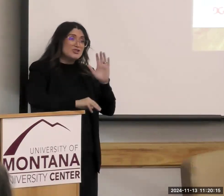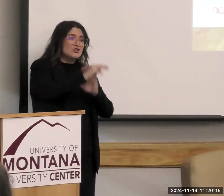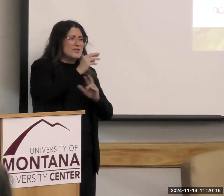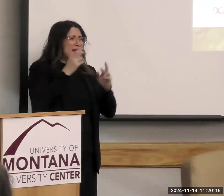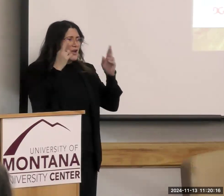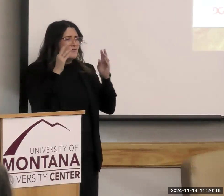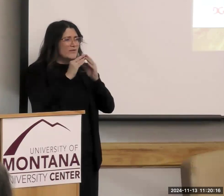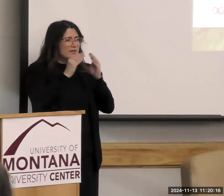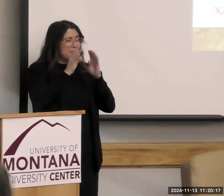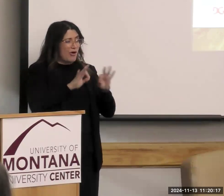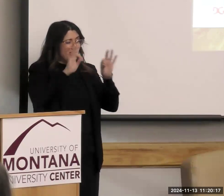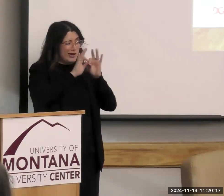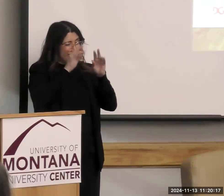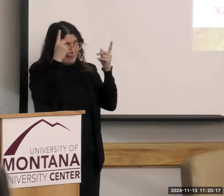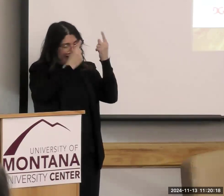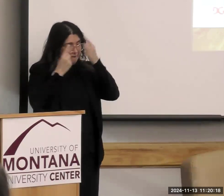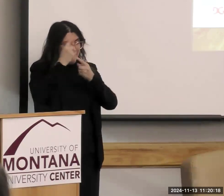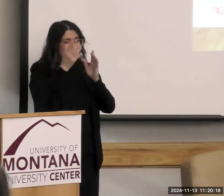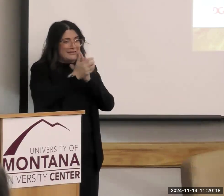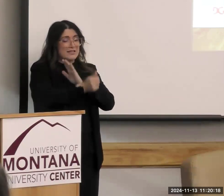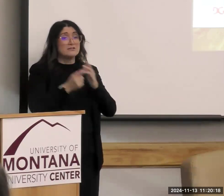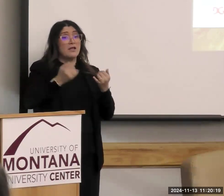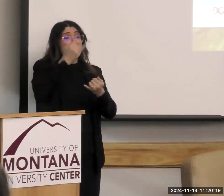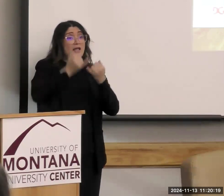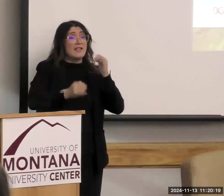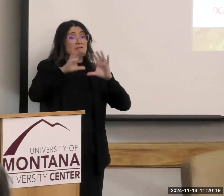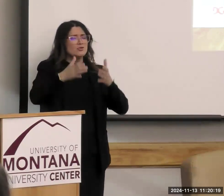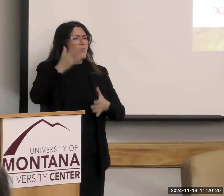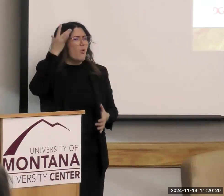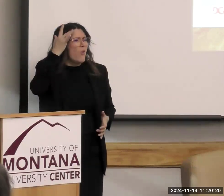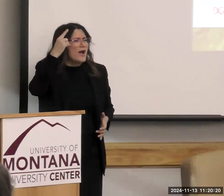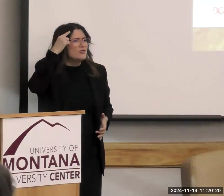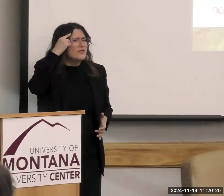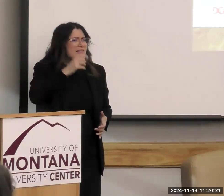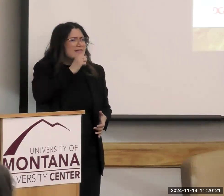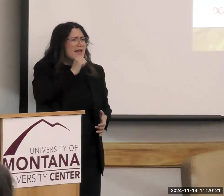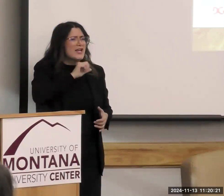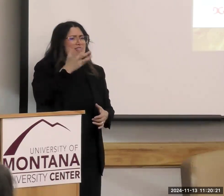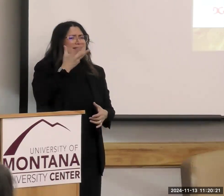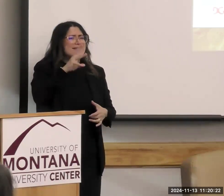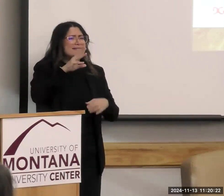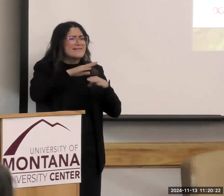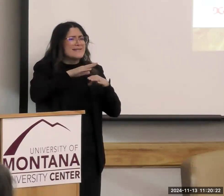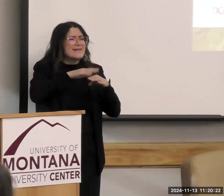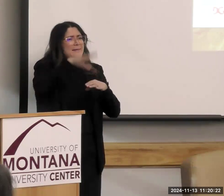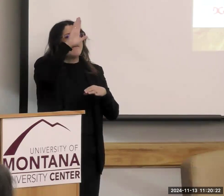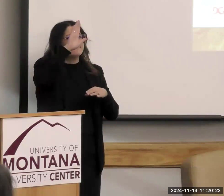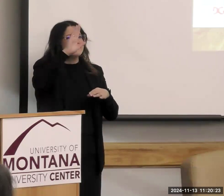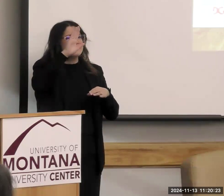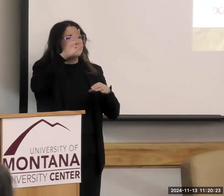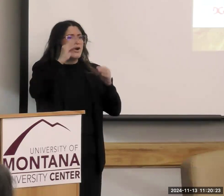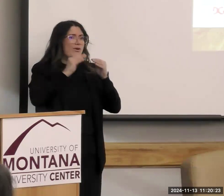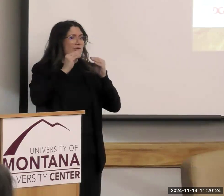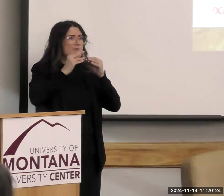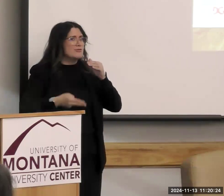skills. The last group, why do you think the ages 60 and above are the highest score, but